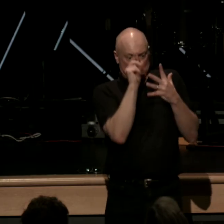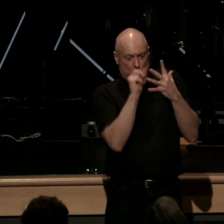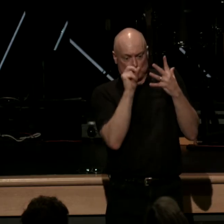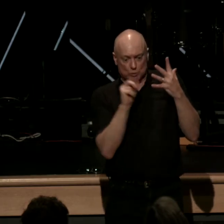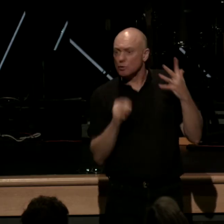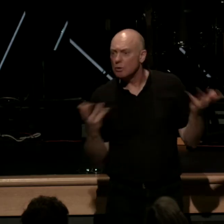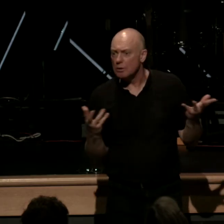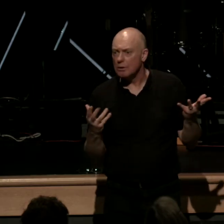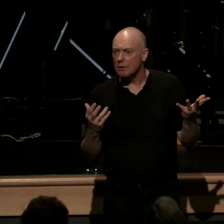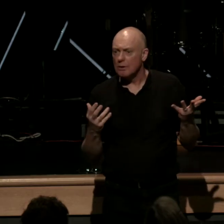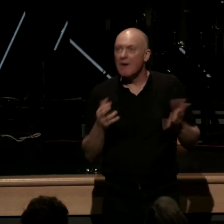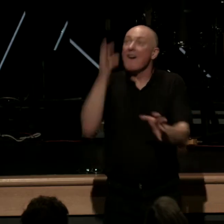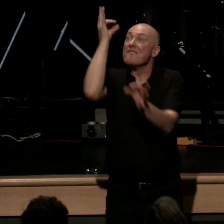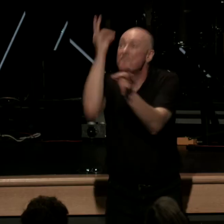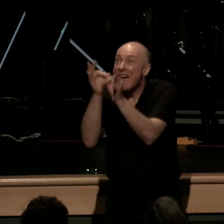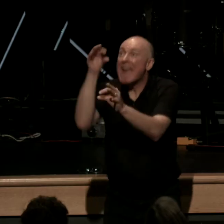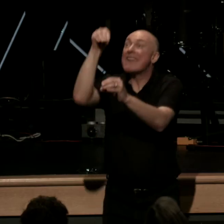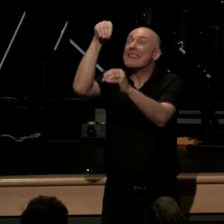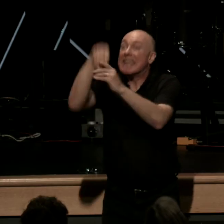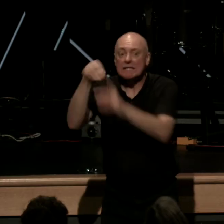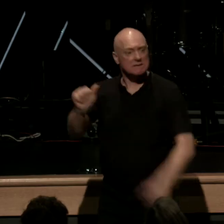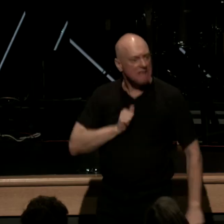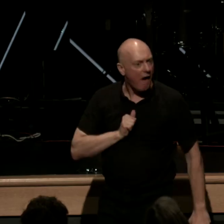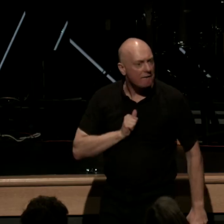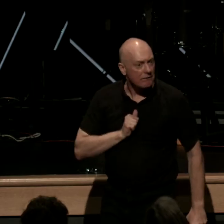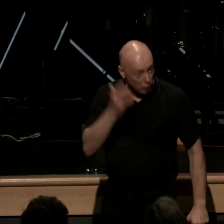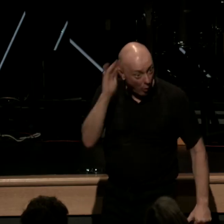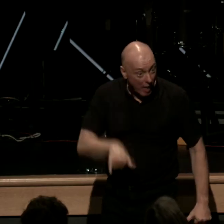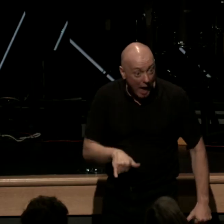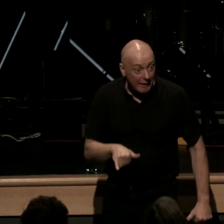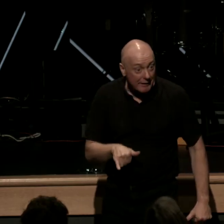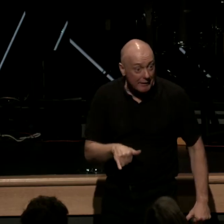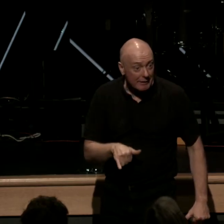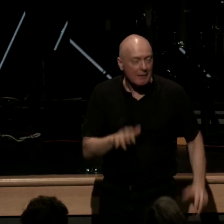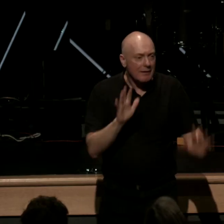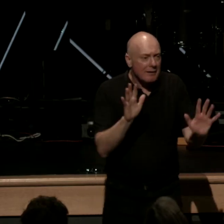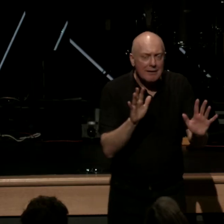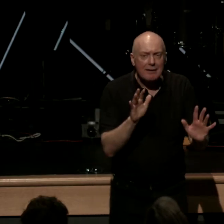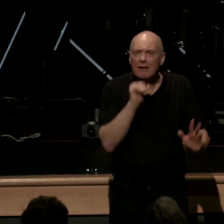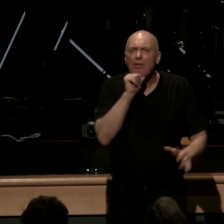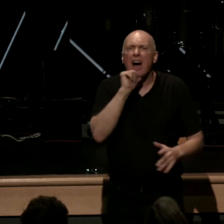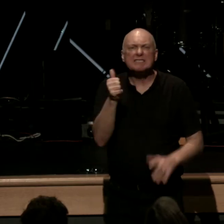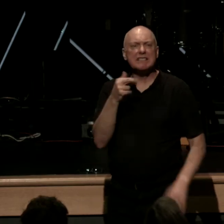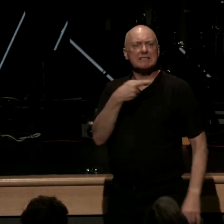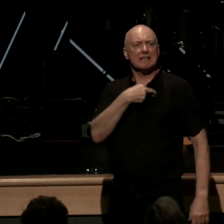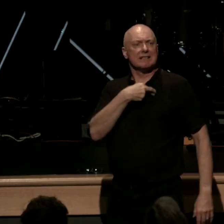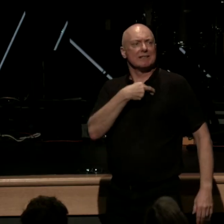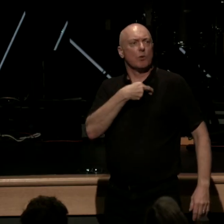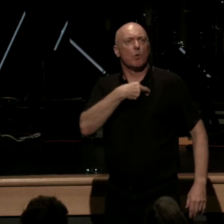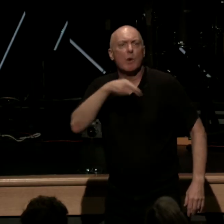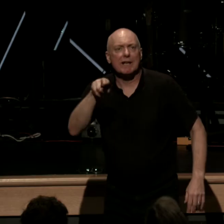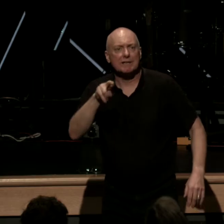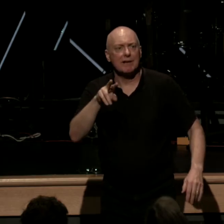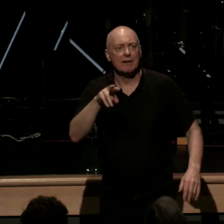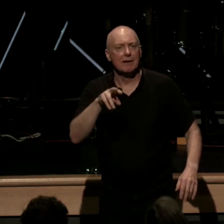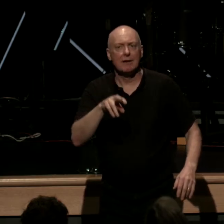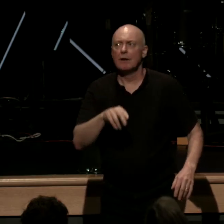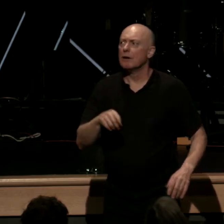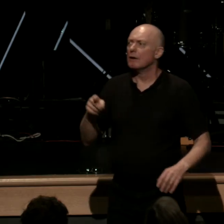a faith in self you gotta know that and not just religious forms that call themselves Christians all religions